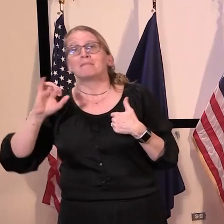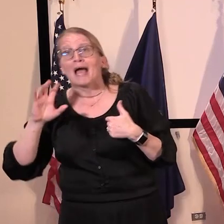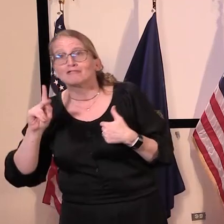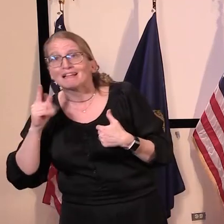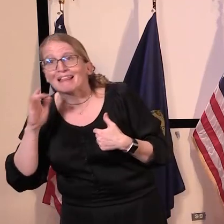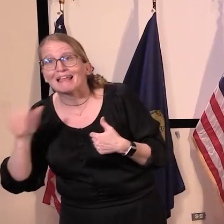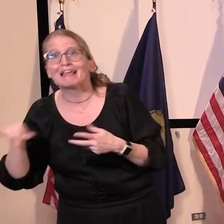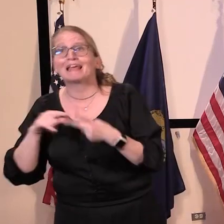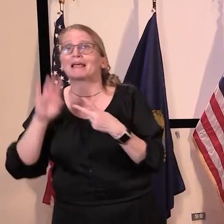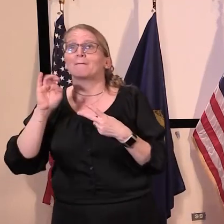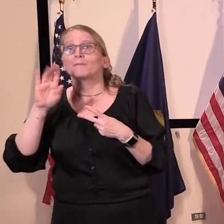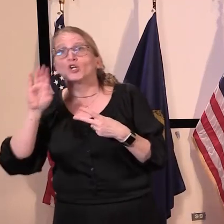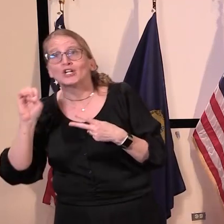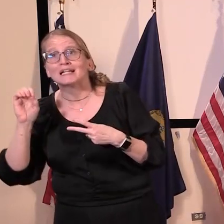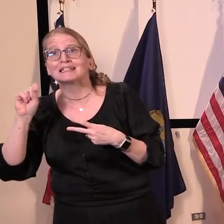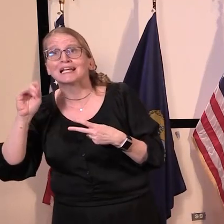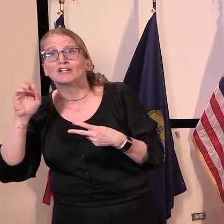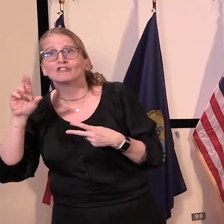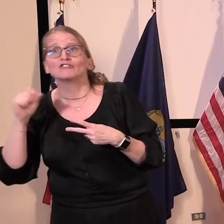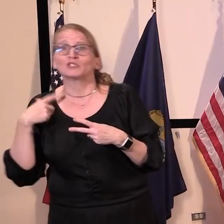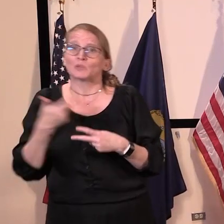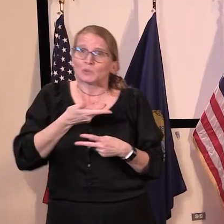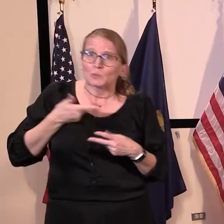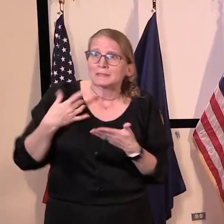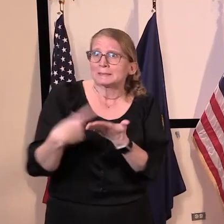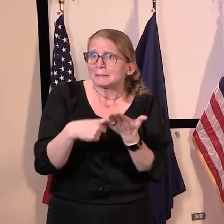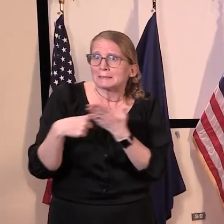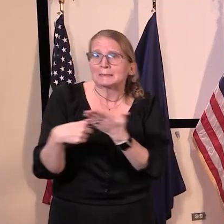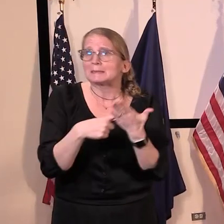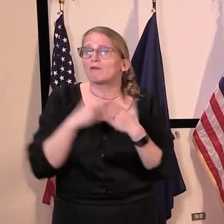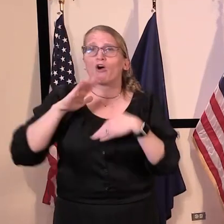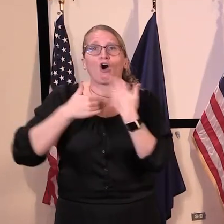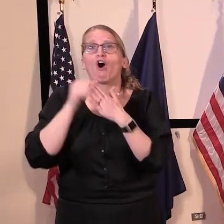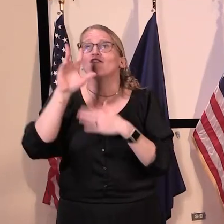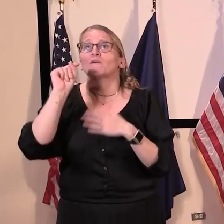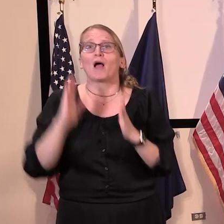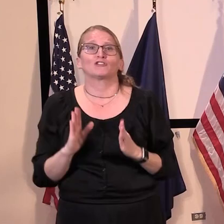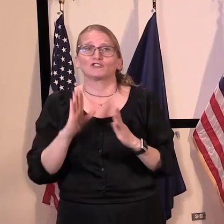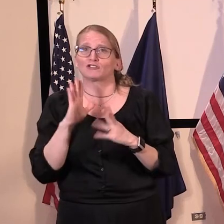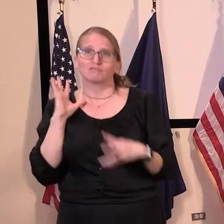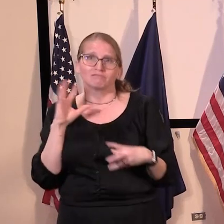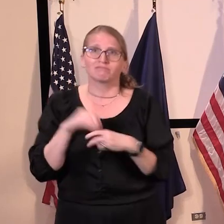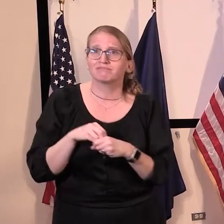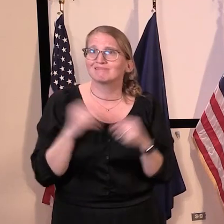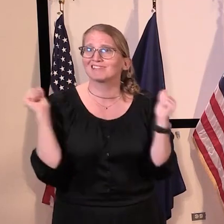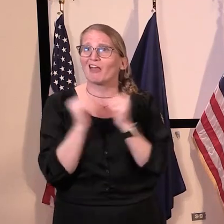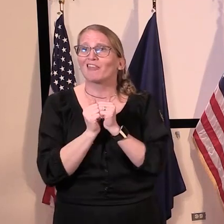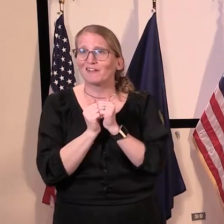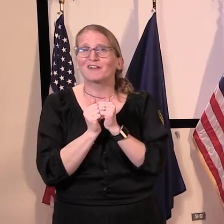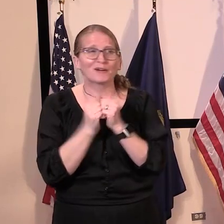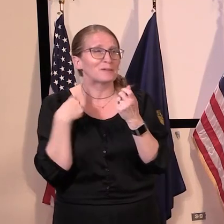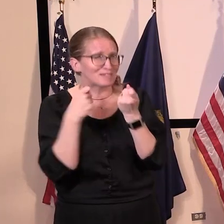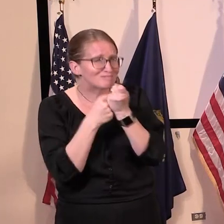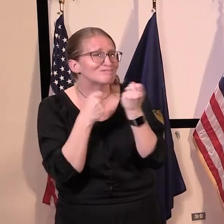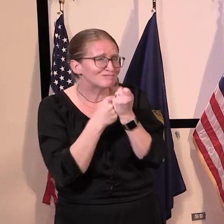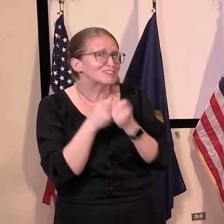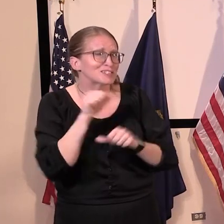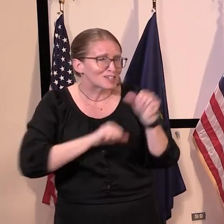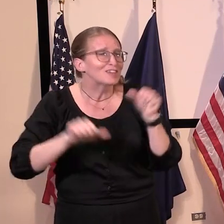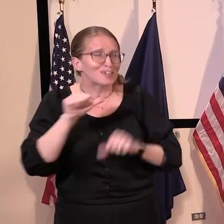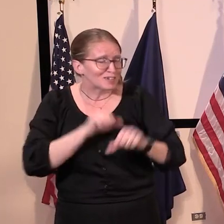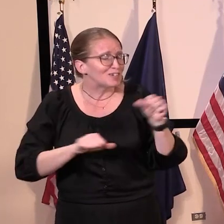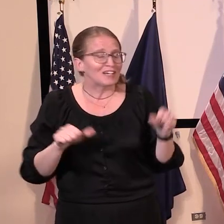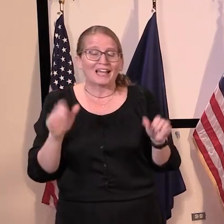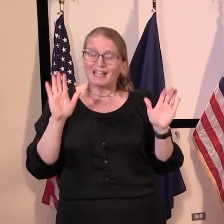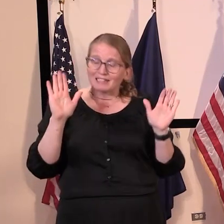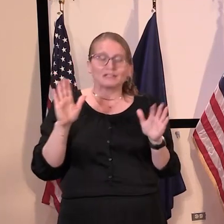approach is all of us in it together, all for one and one for all. And somehow, some way, with persistence and calmness,